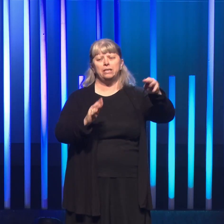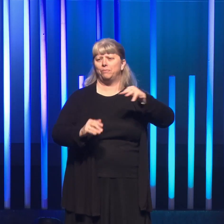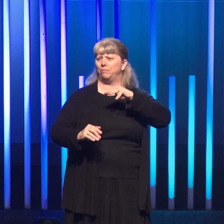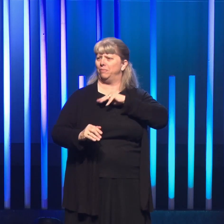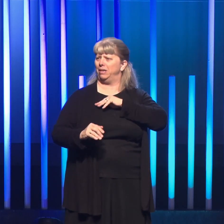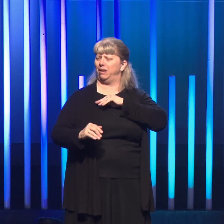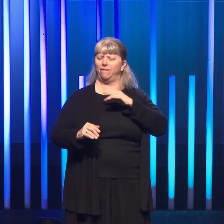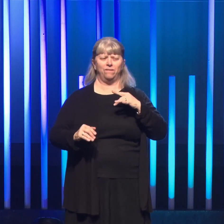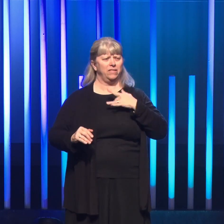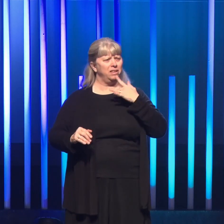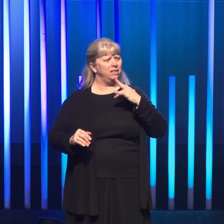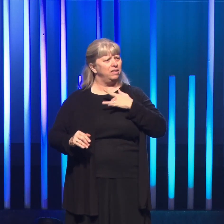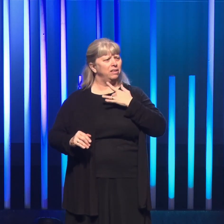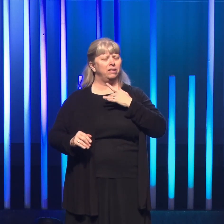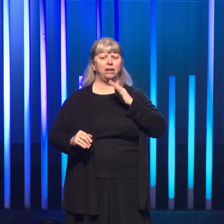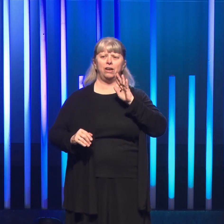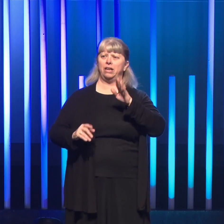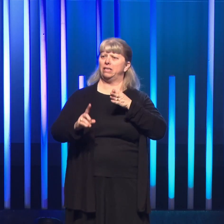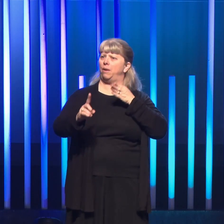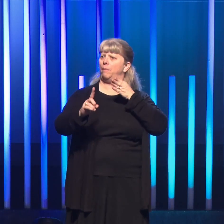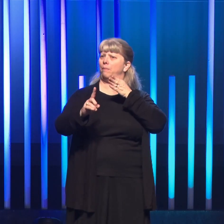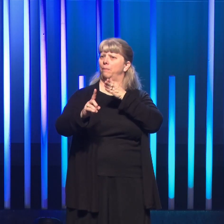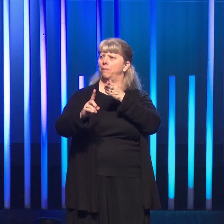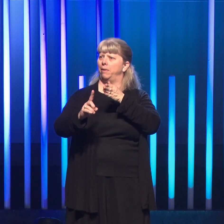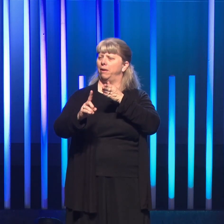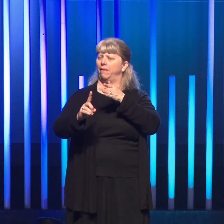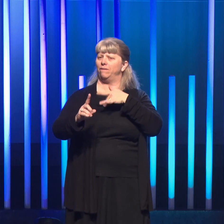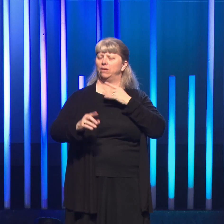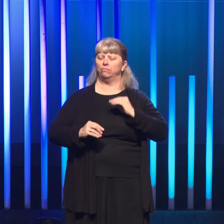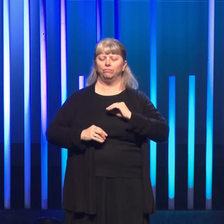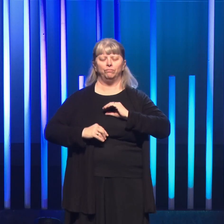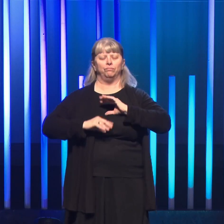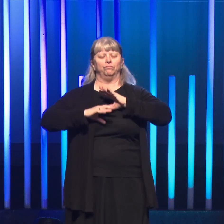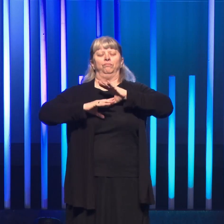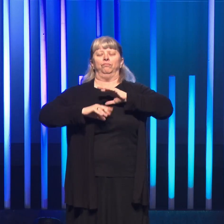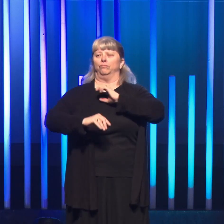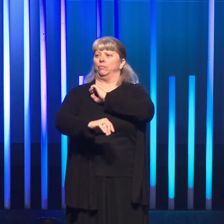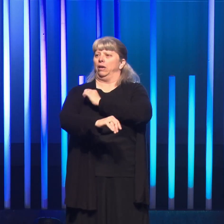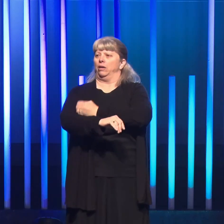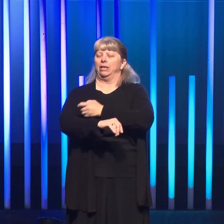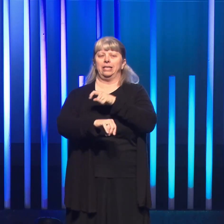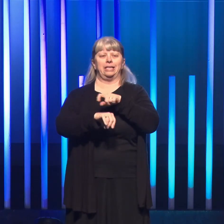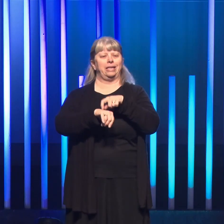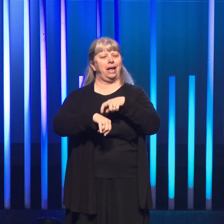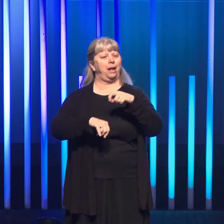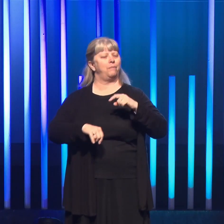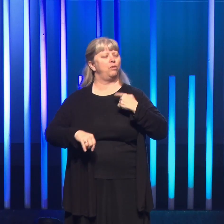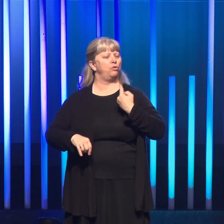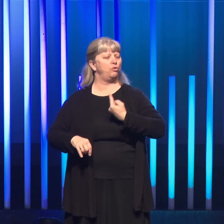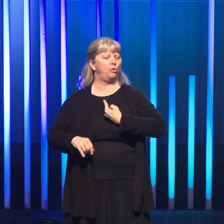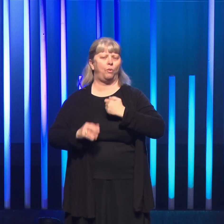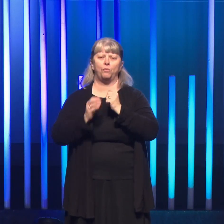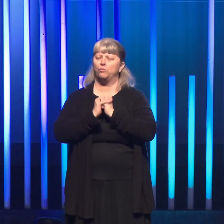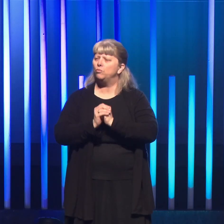almost get the sense that his main source to restore his energy was time alone in deep prayer. He even